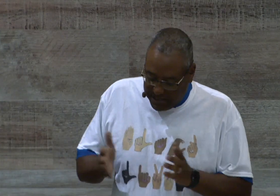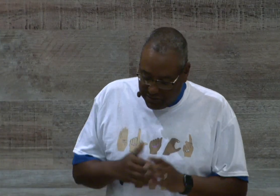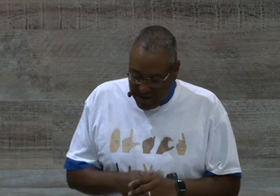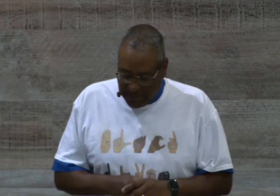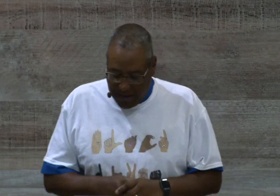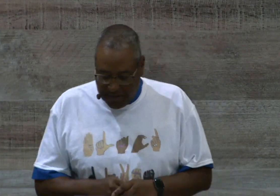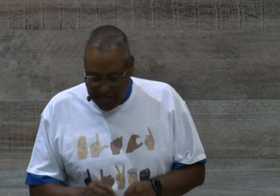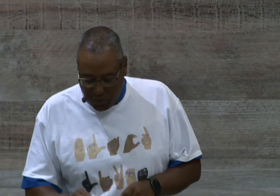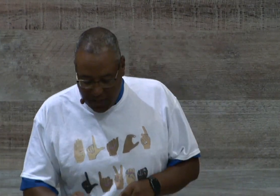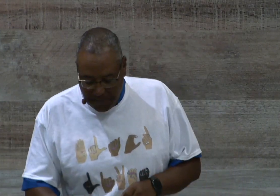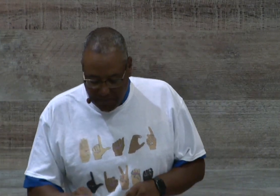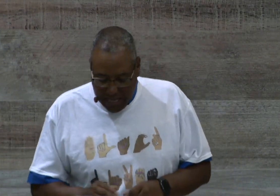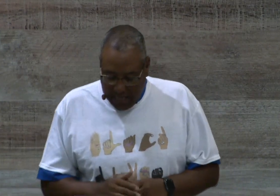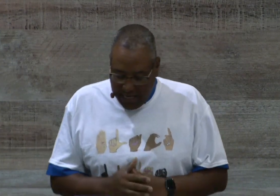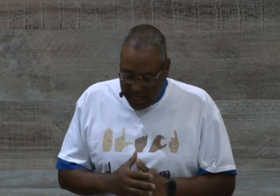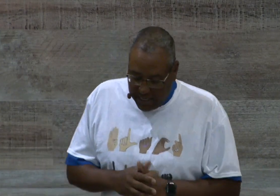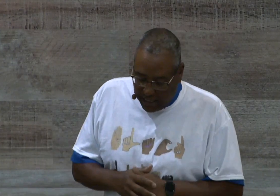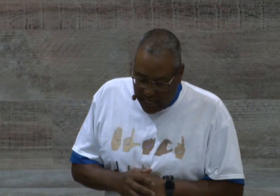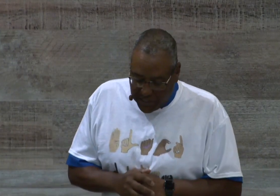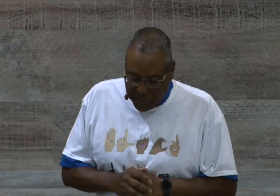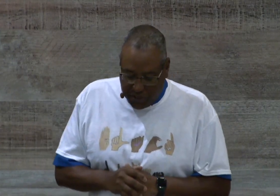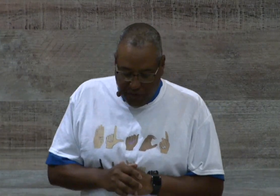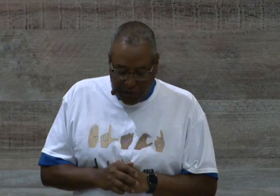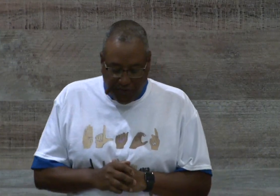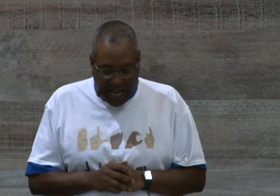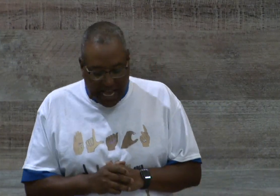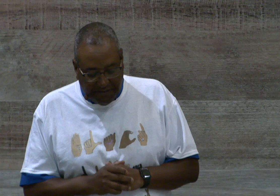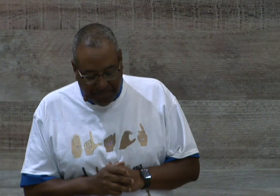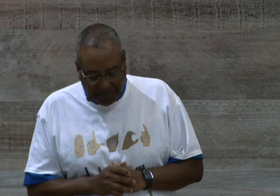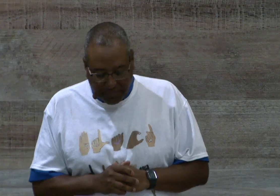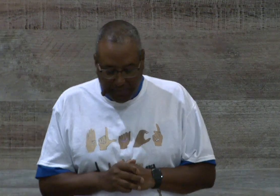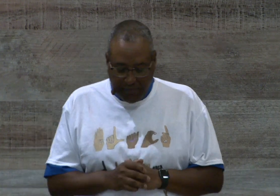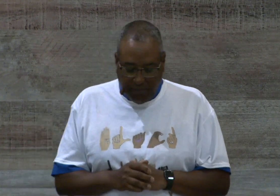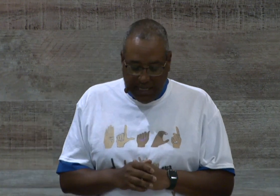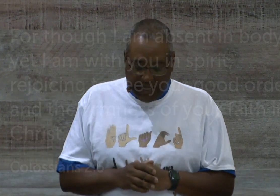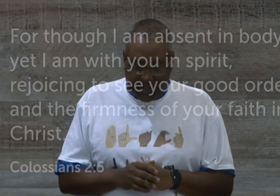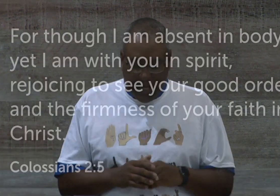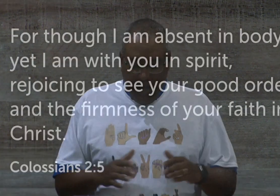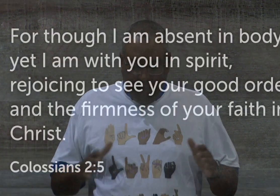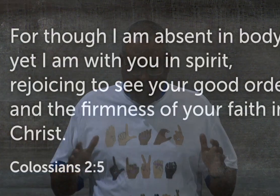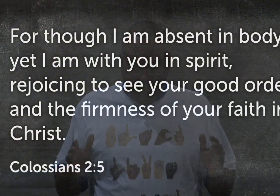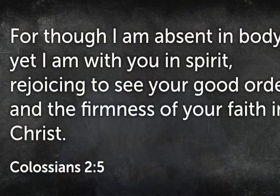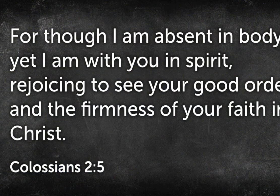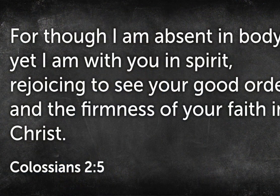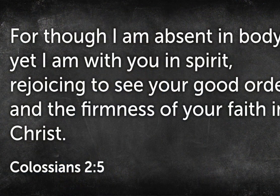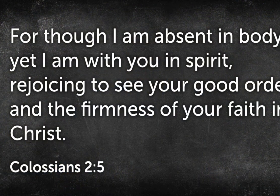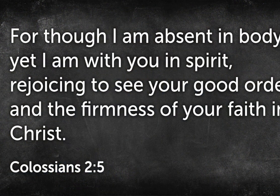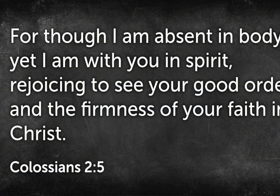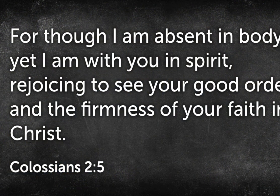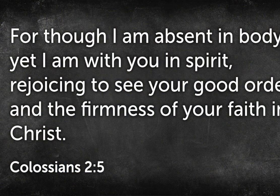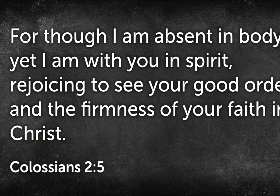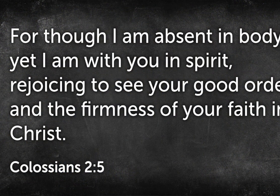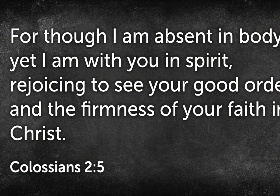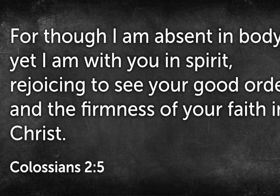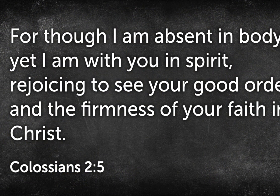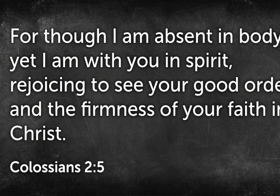just raise up a couple things. One, in Colossians 2 verse 5, he says, For though I am absent in body,